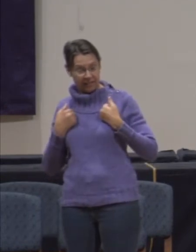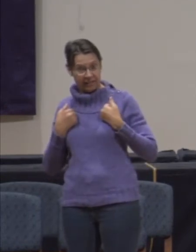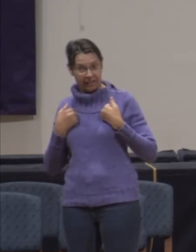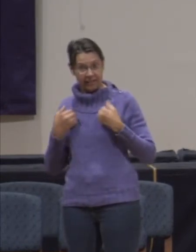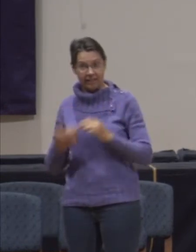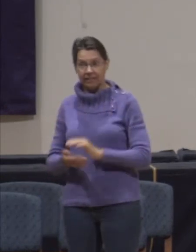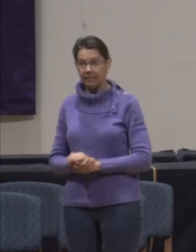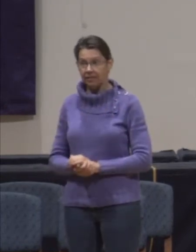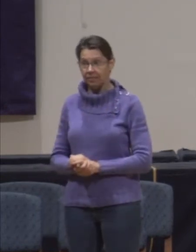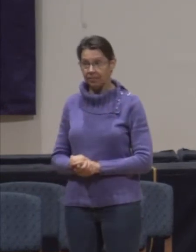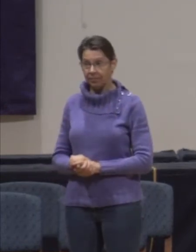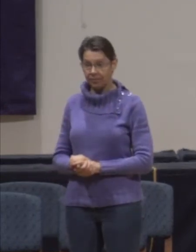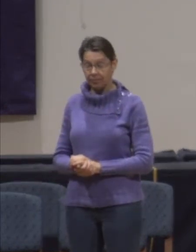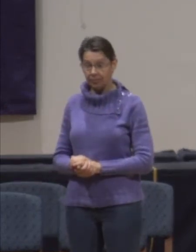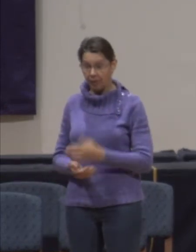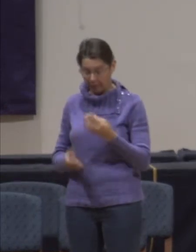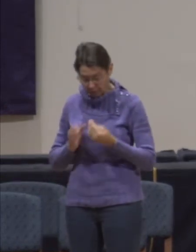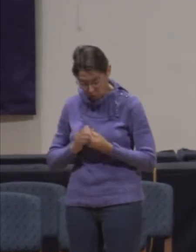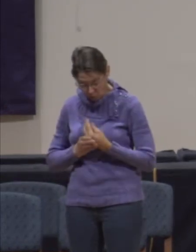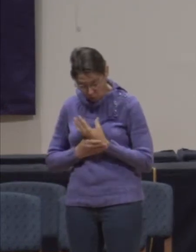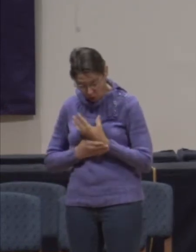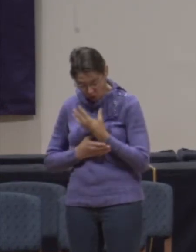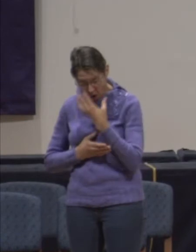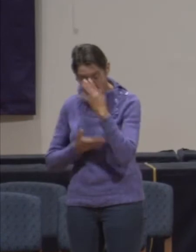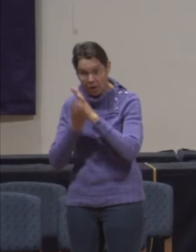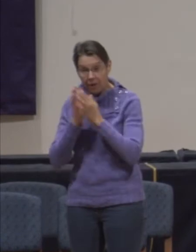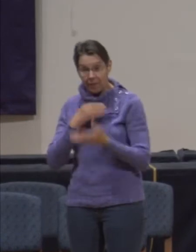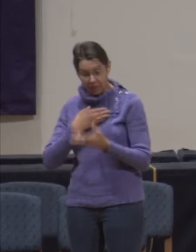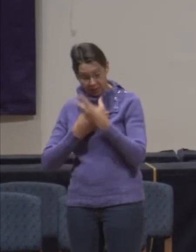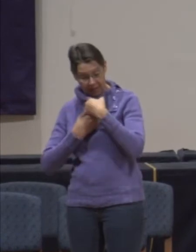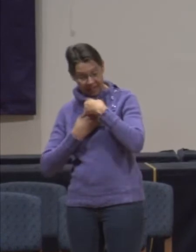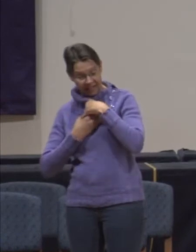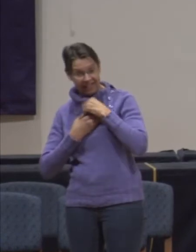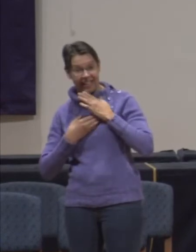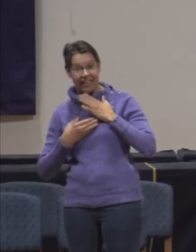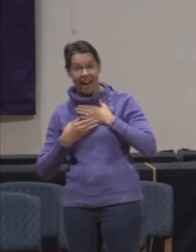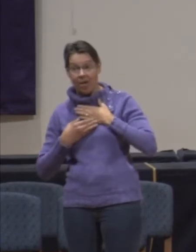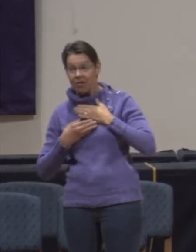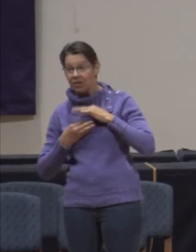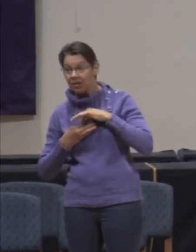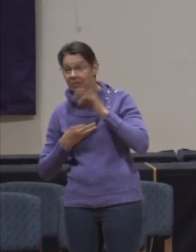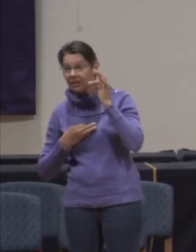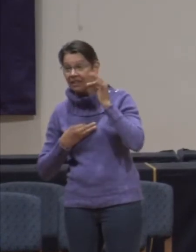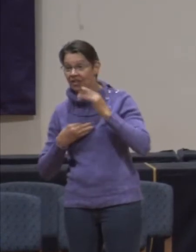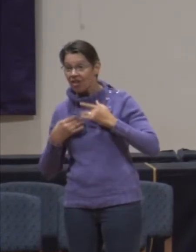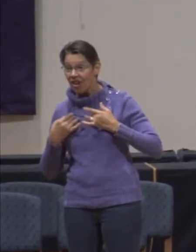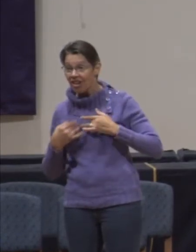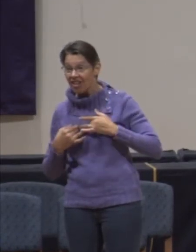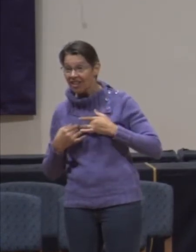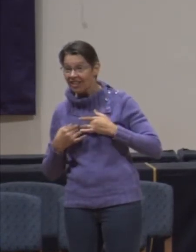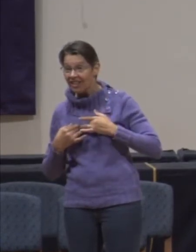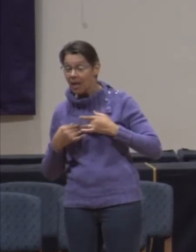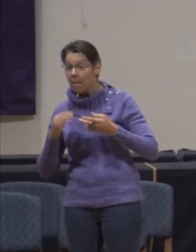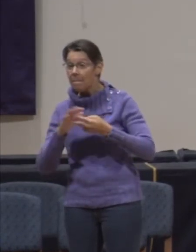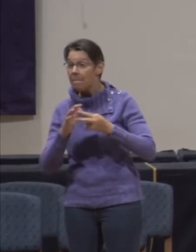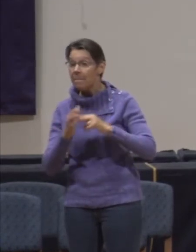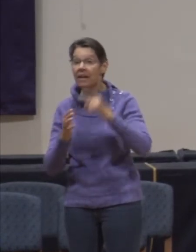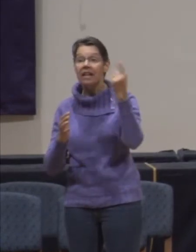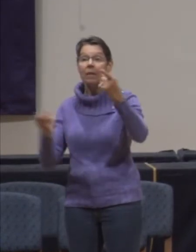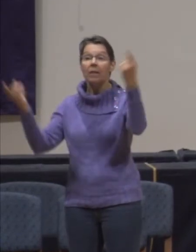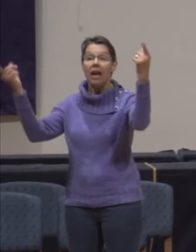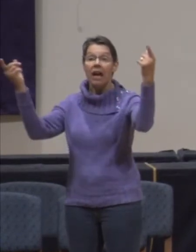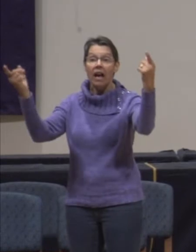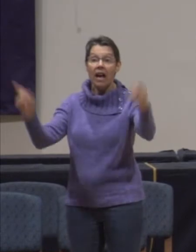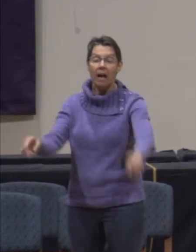Might growing peace and asking God to grow peace within our spirits and our hearts mean that when events happen that we don't